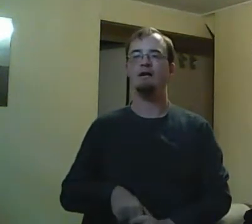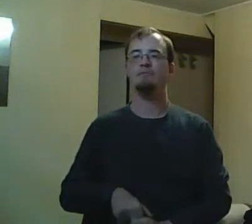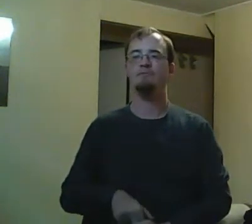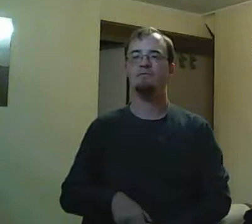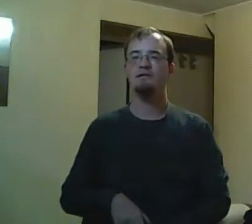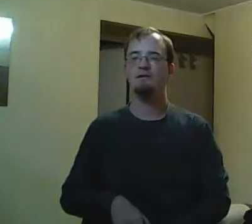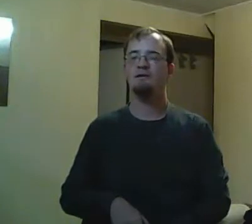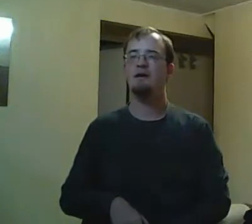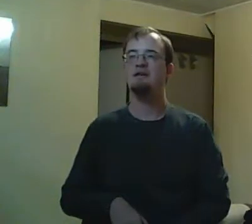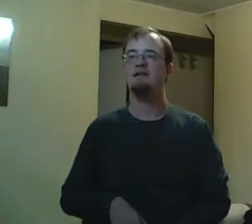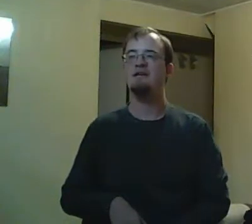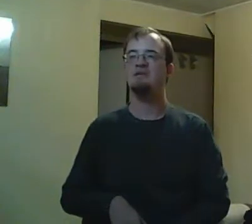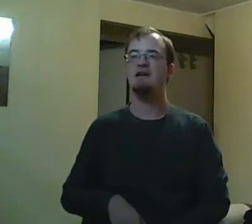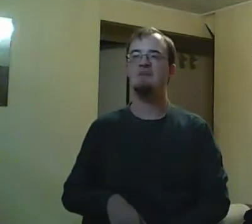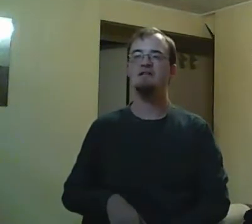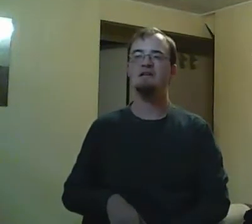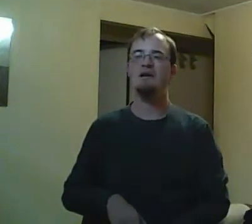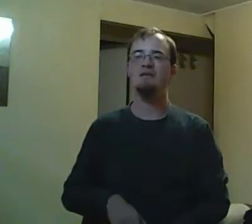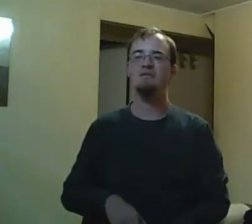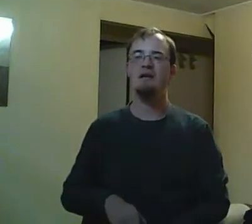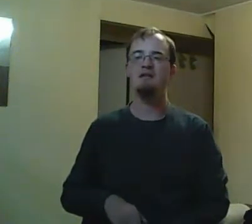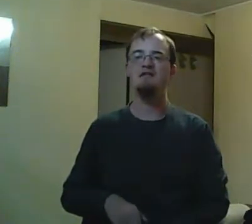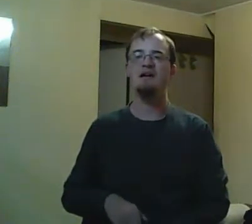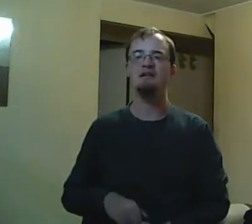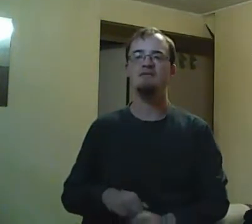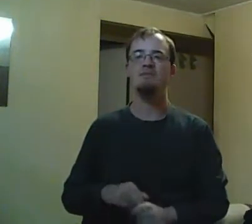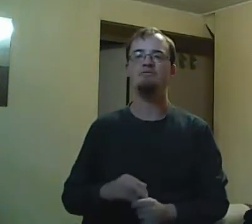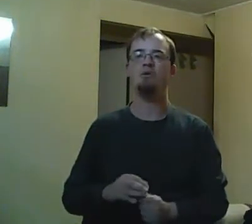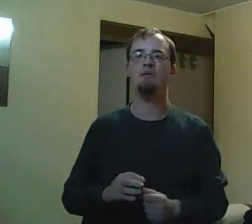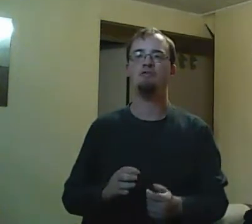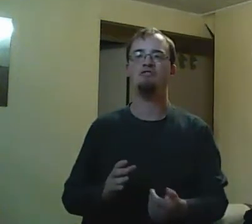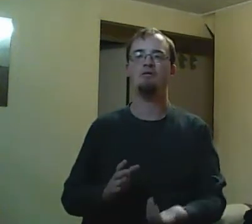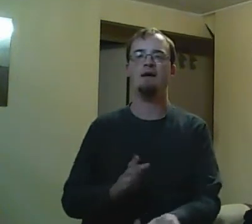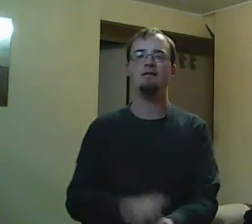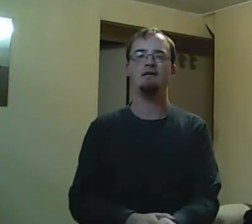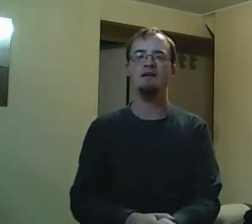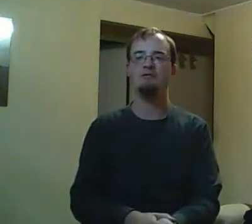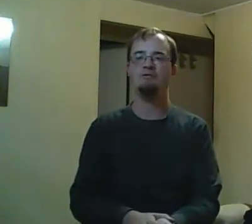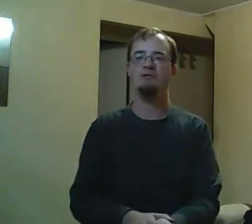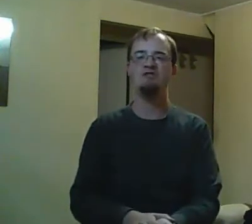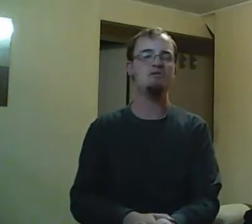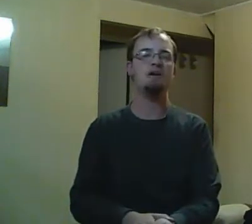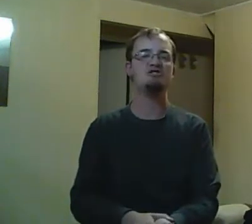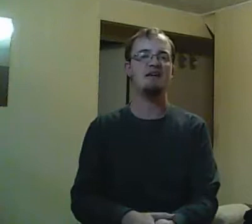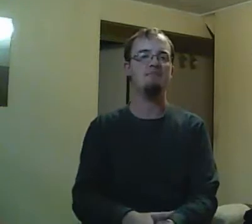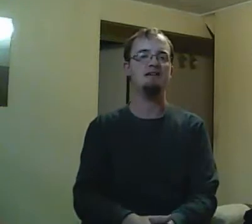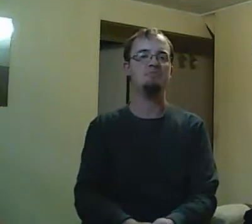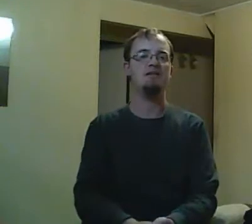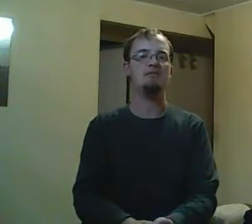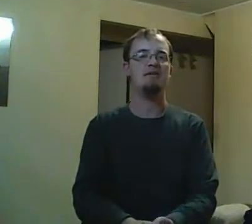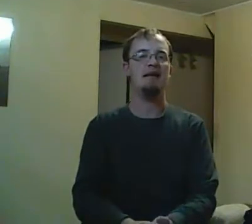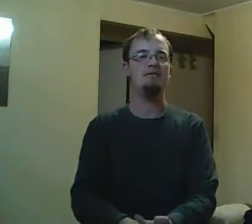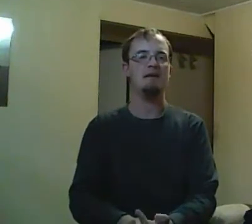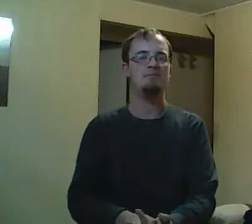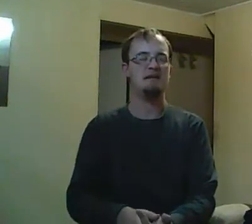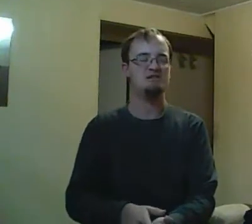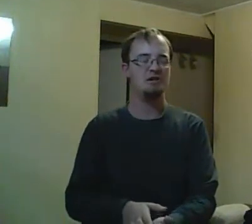He would have been in jail. He would have been in jail if the parents didn't send him to Toronto. So, lo and behold, at the beach,